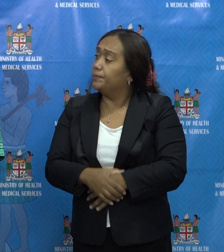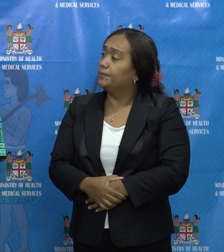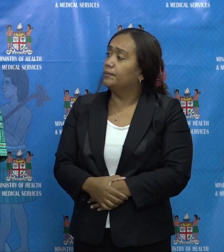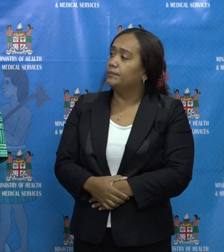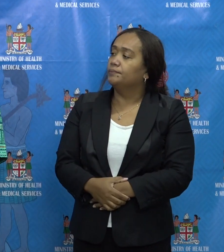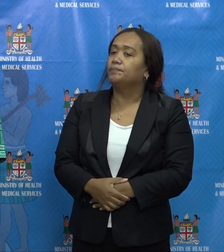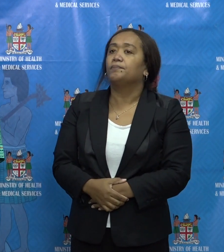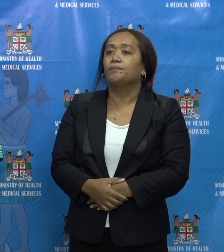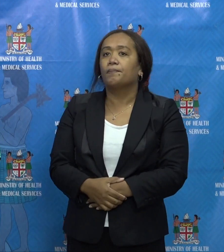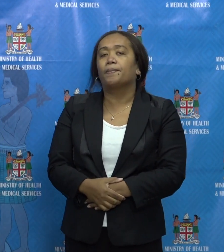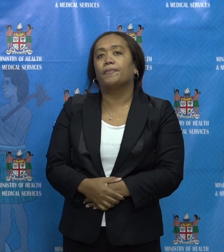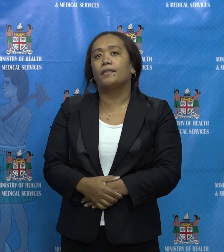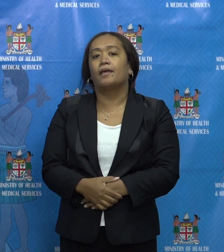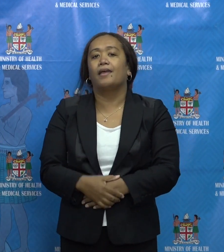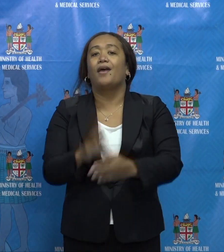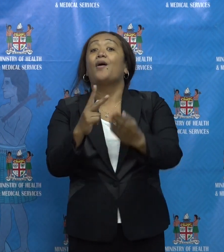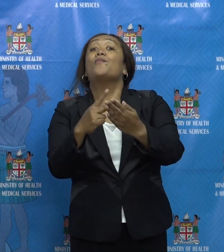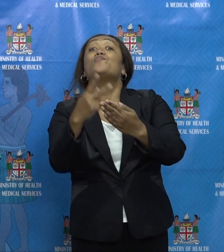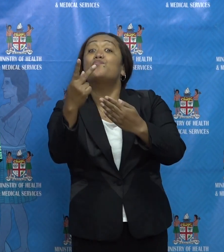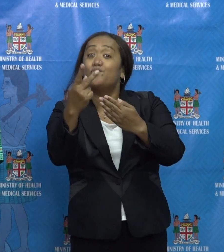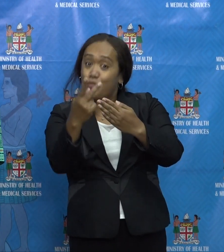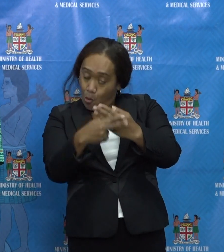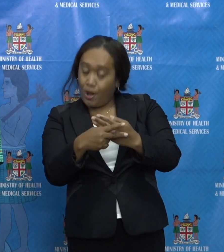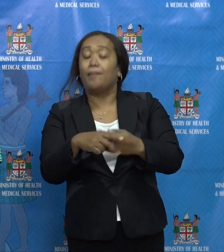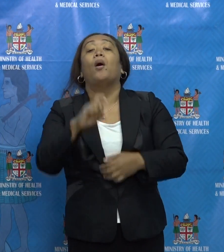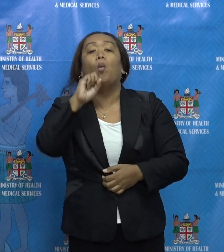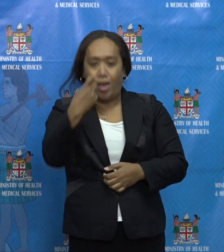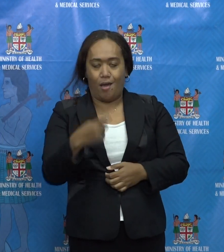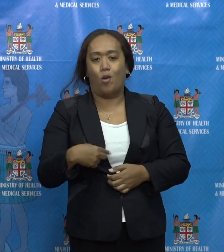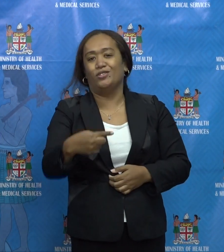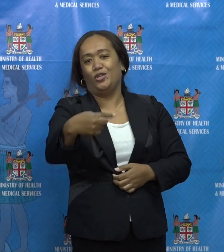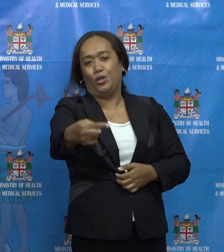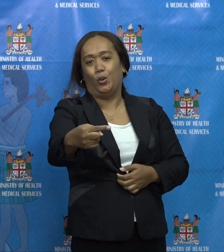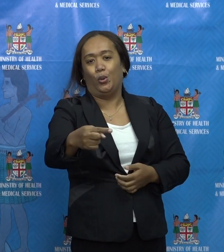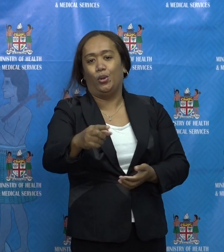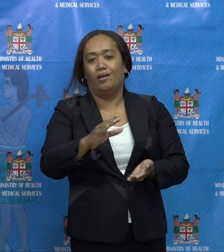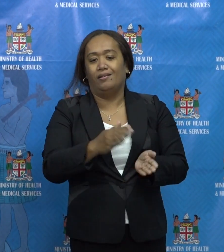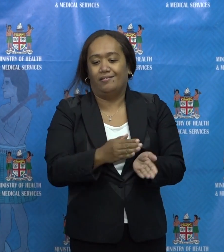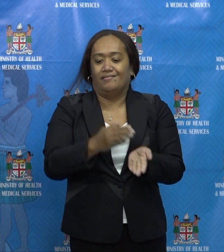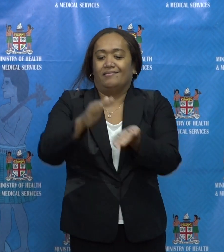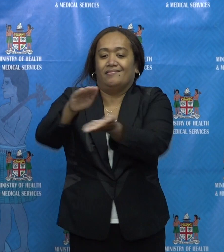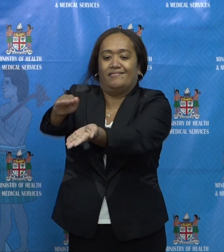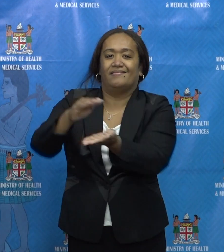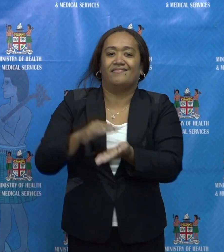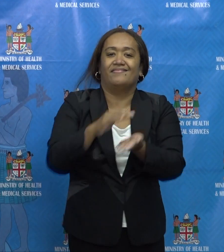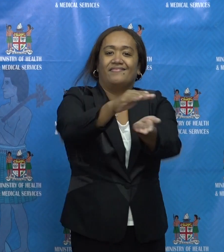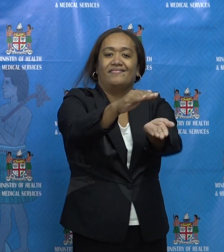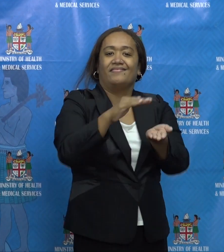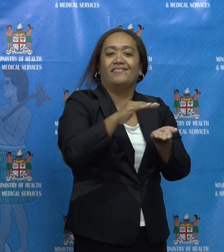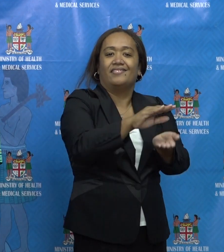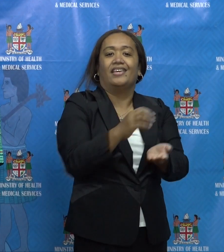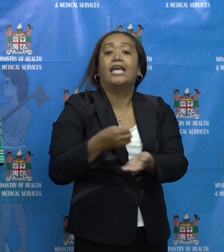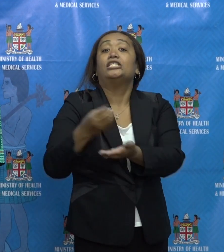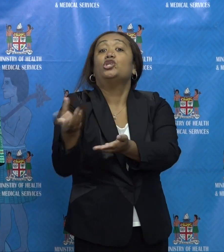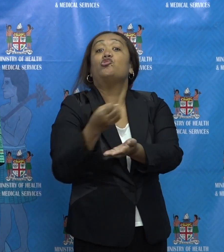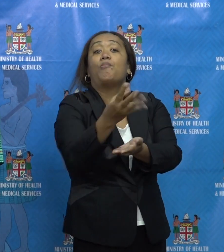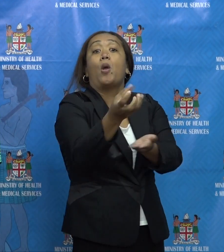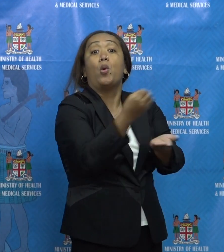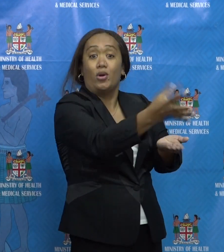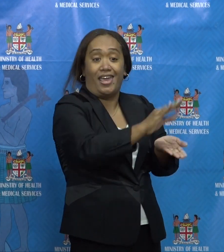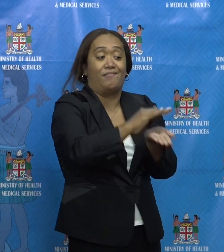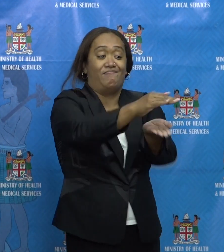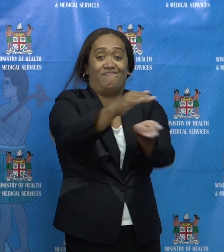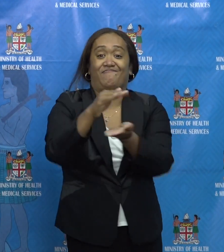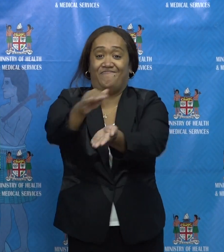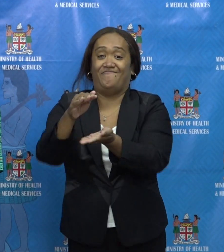I mean, the, the, the program is still redistributing, and, uh, I presume we distribute, not I